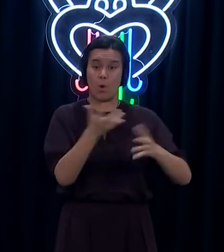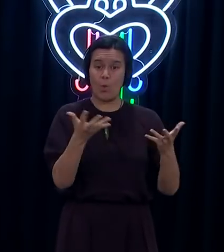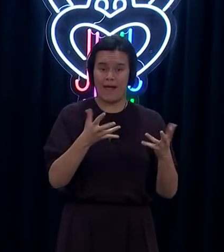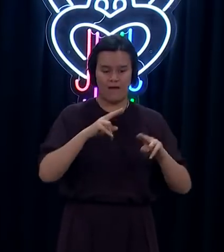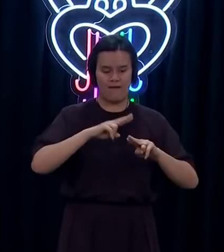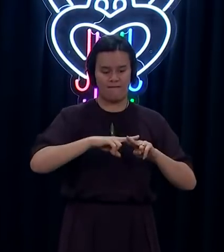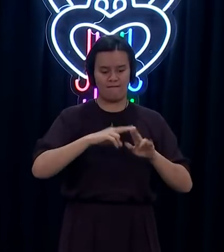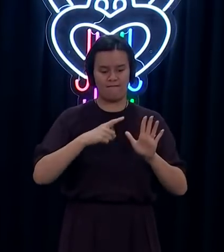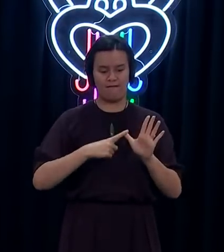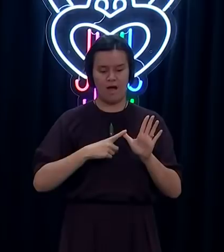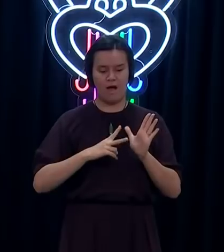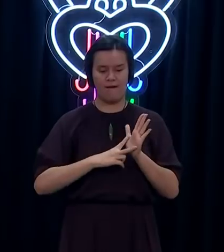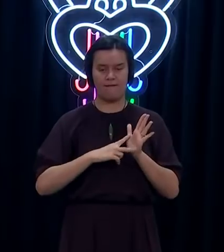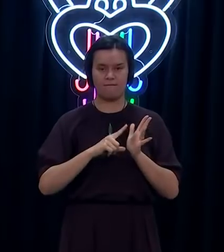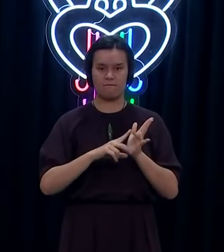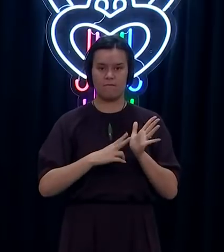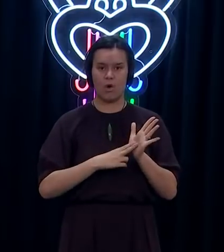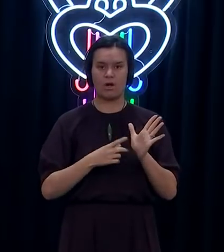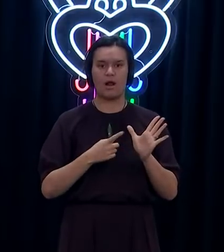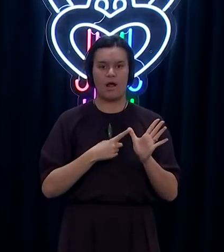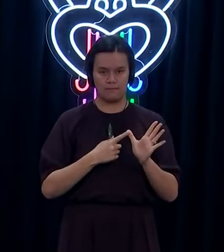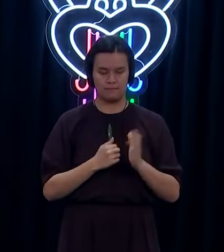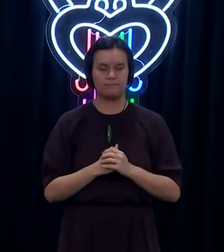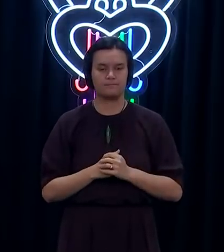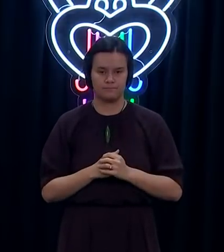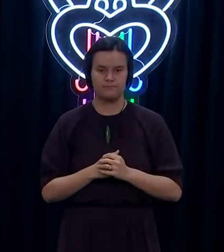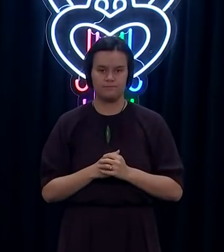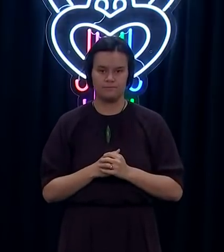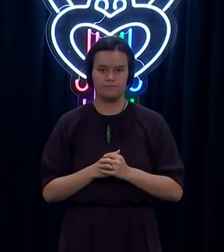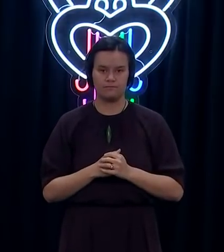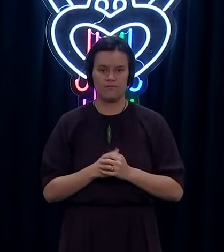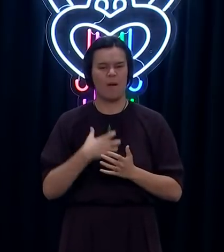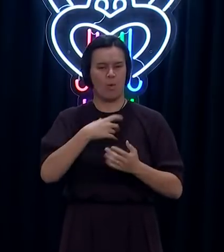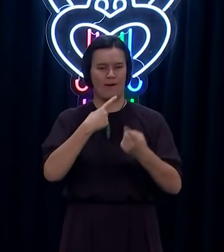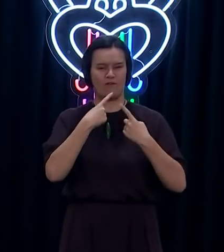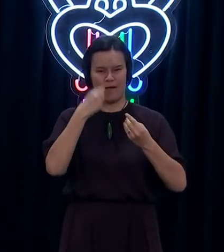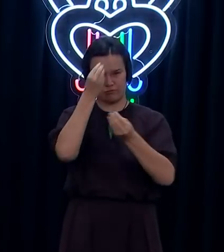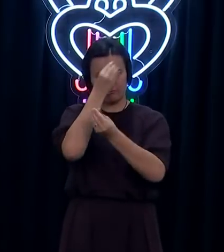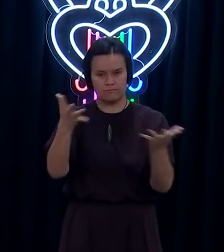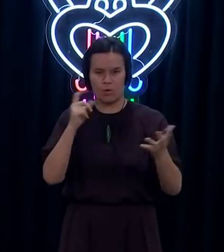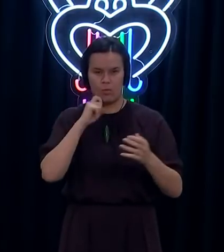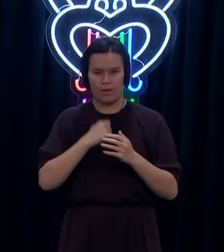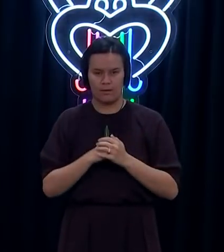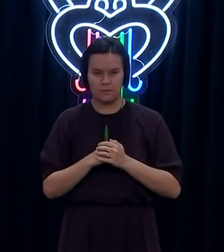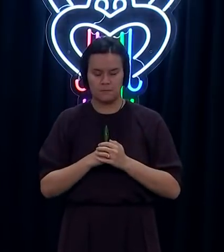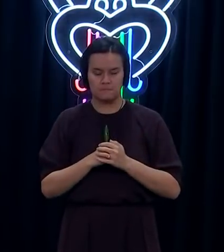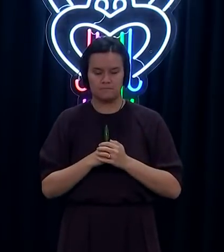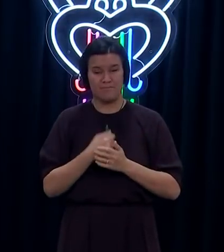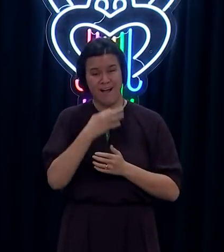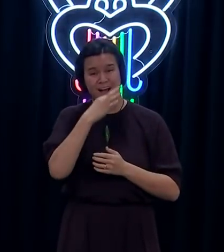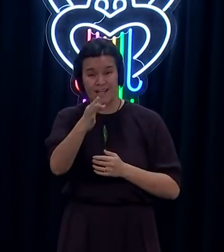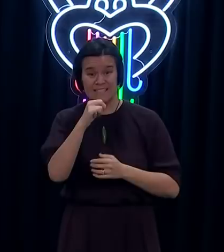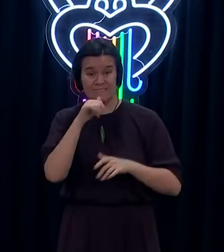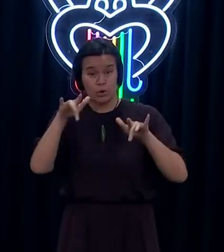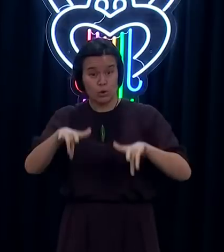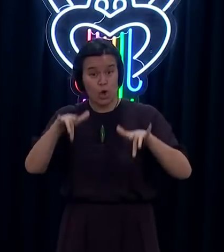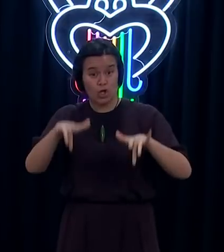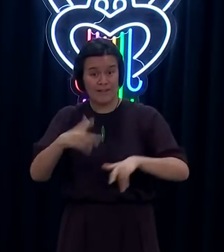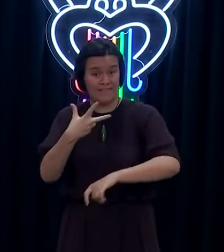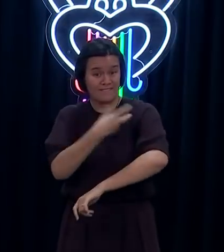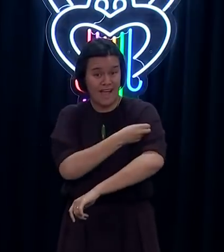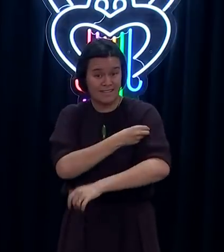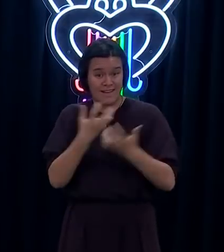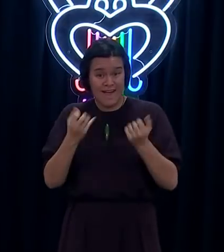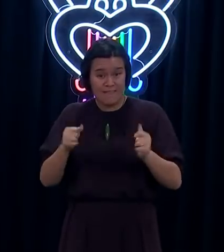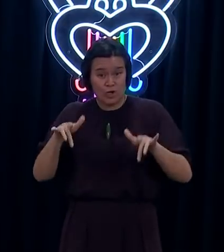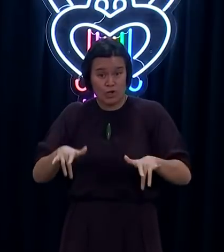locations for the week as that information comes to hand. If you're not already vaccinated, then there is just one